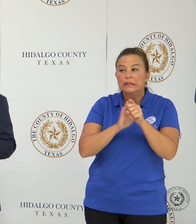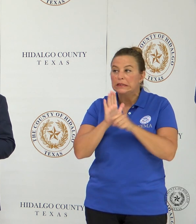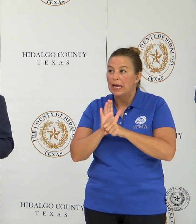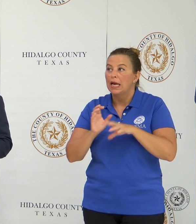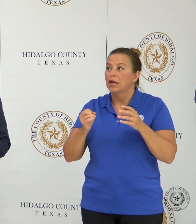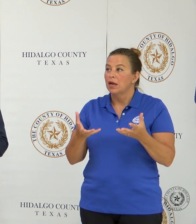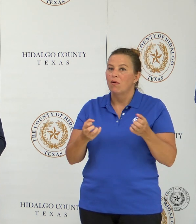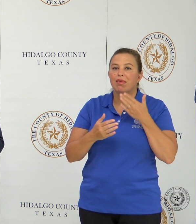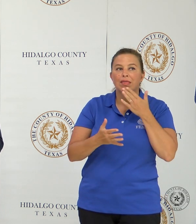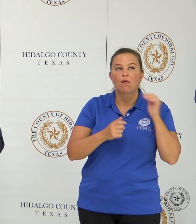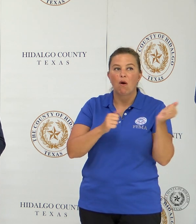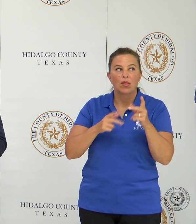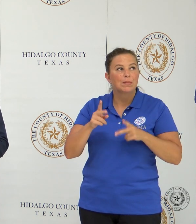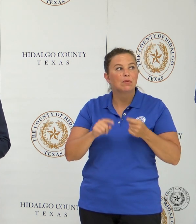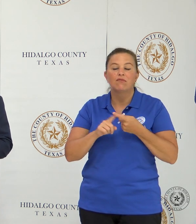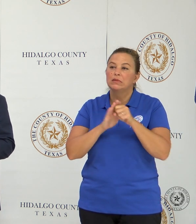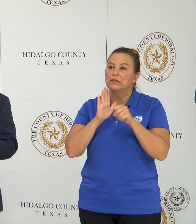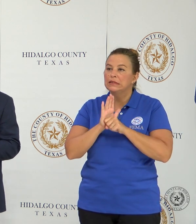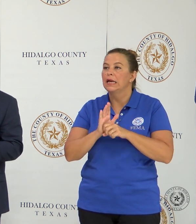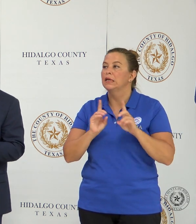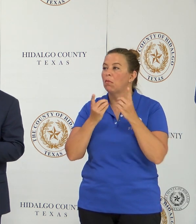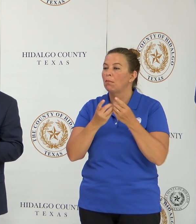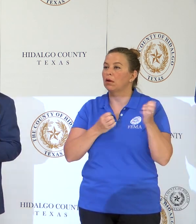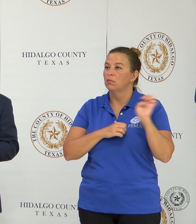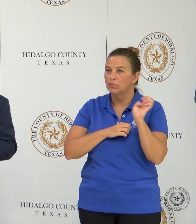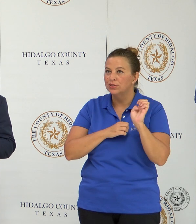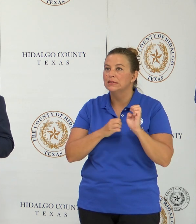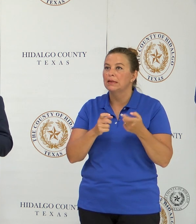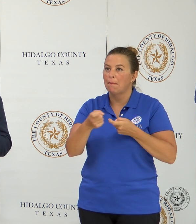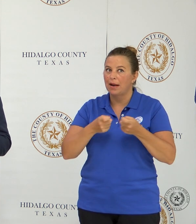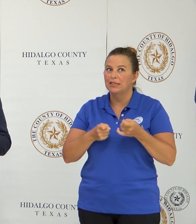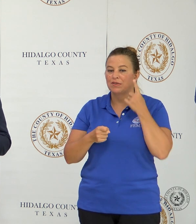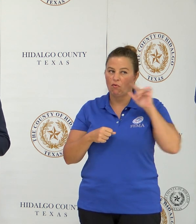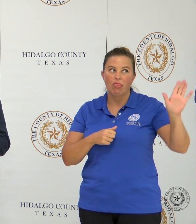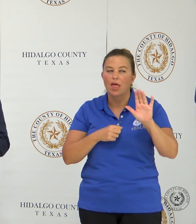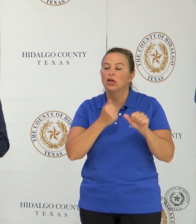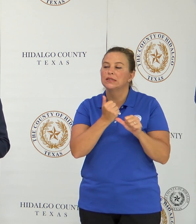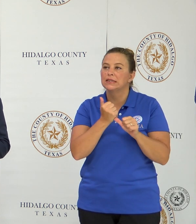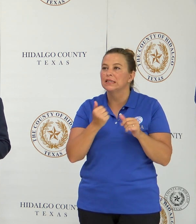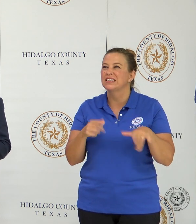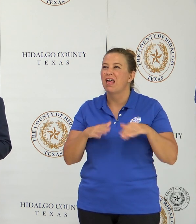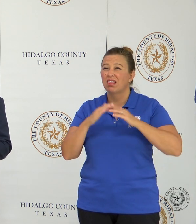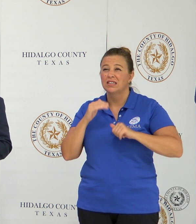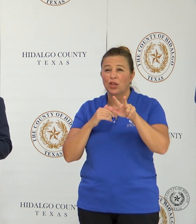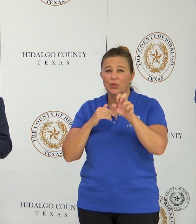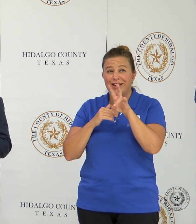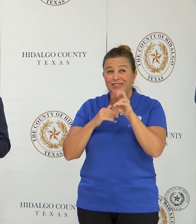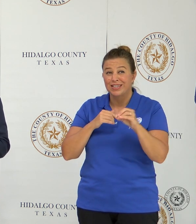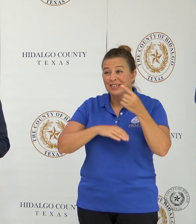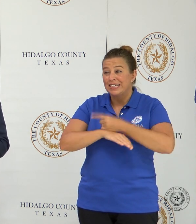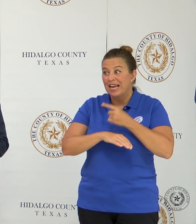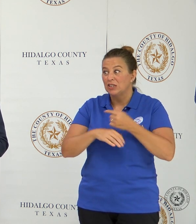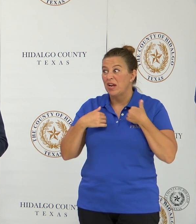all the people from the State Department of Emergency Management for their assistance during this rain event. Unfortunately, in less than 370 days, we go